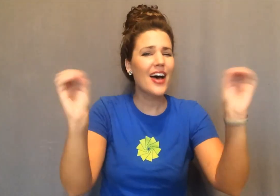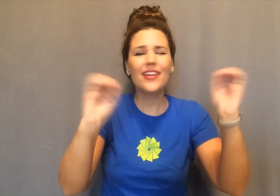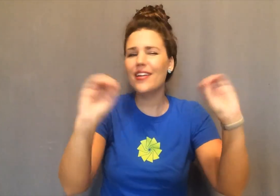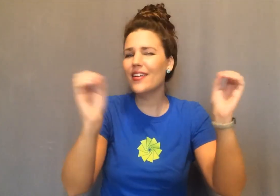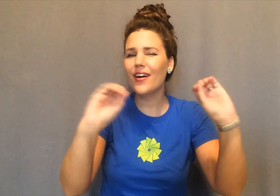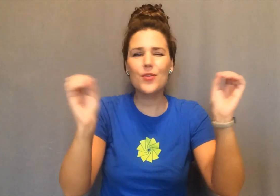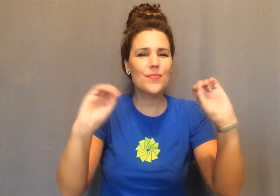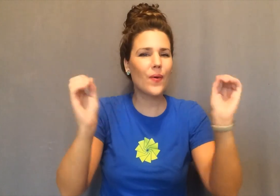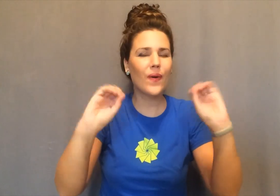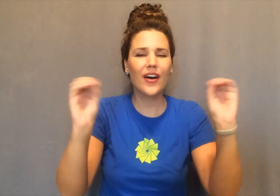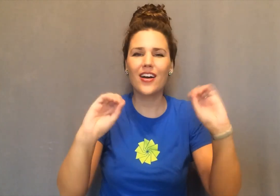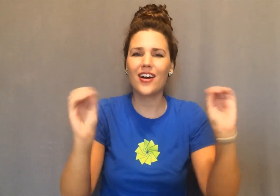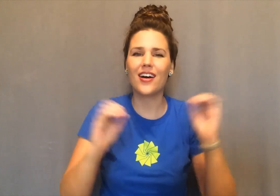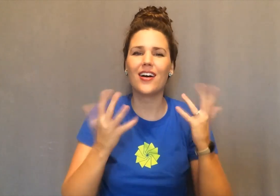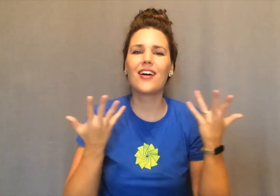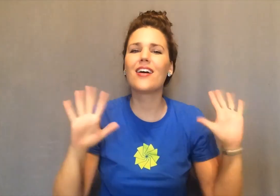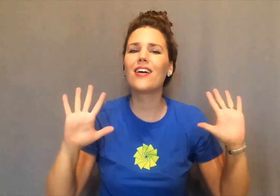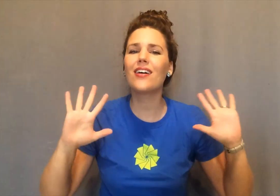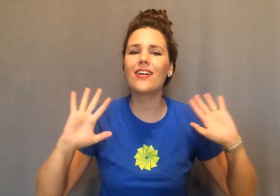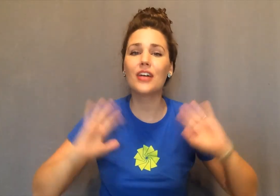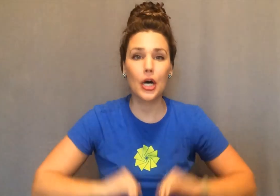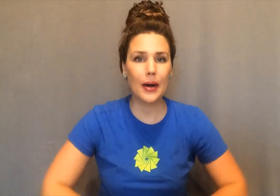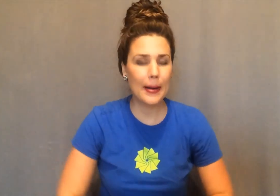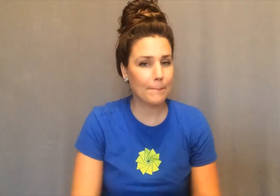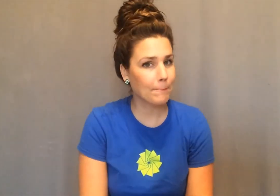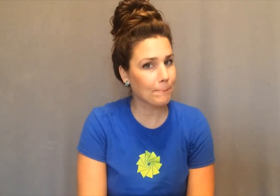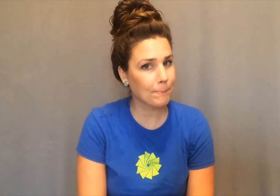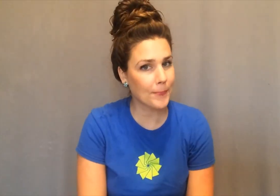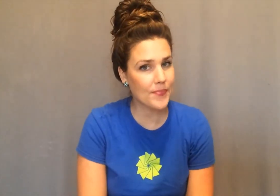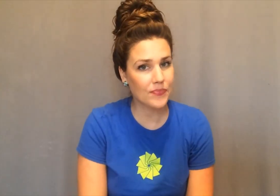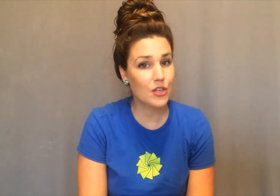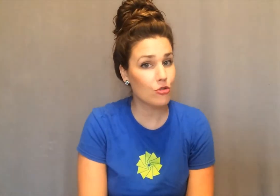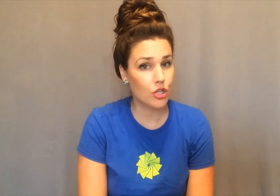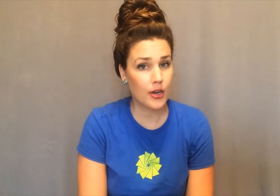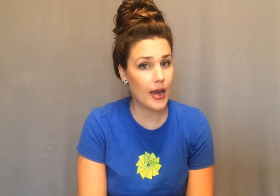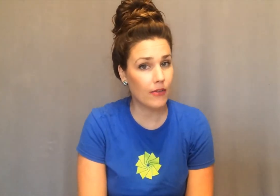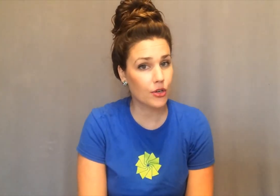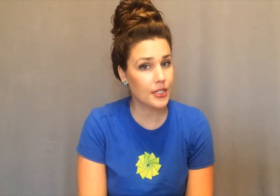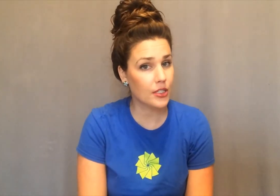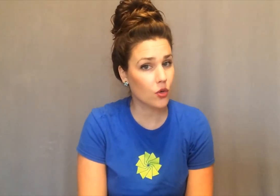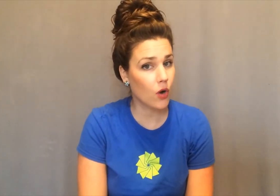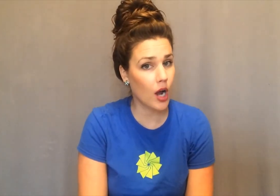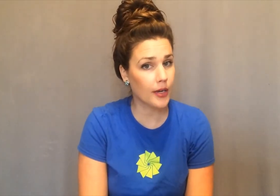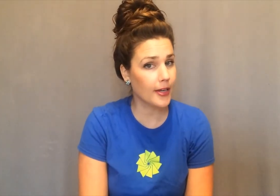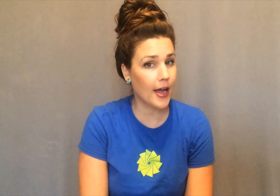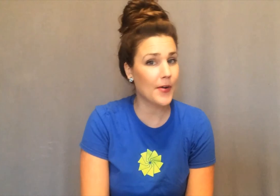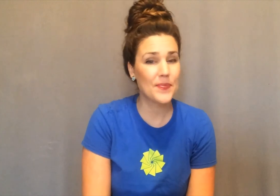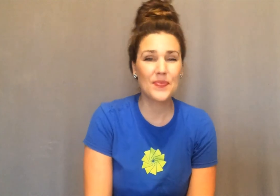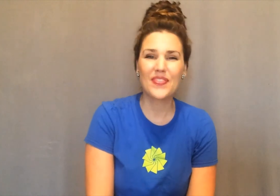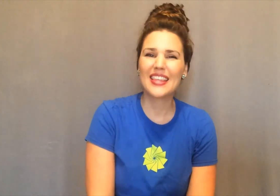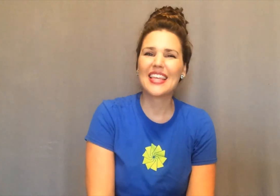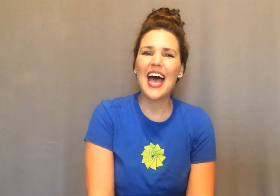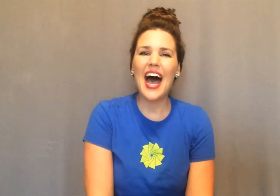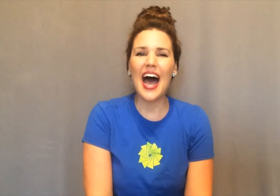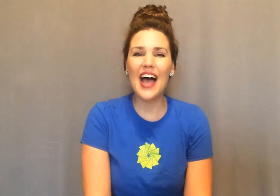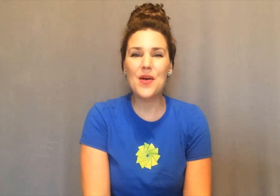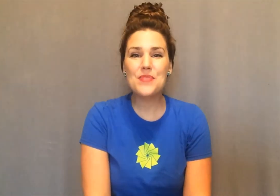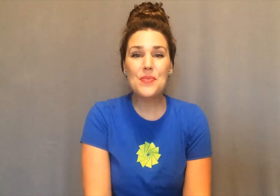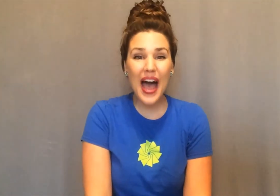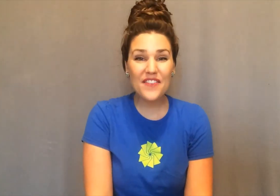No more. All gone. You should never taste a crocodile. I hope you had